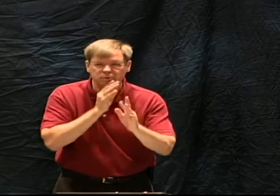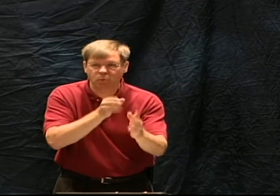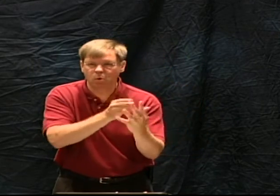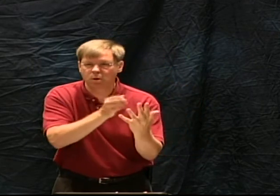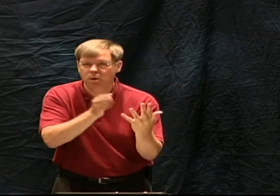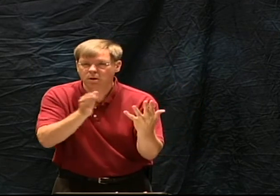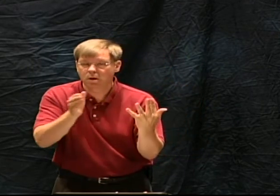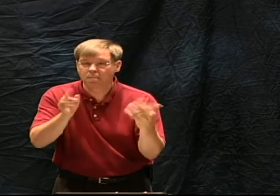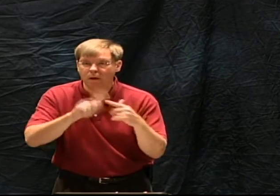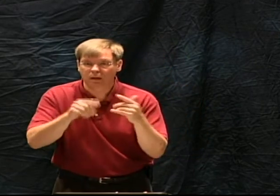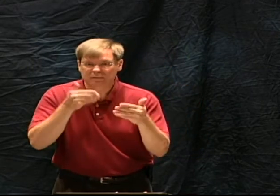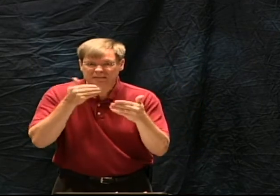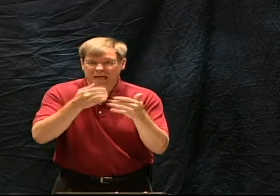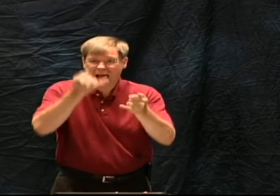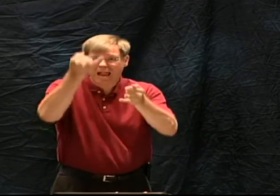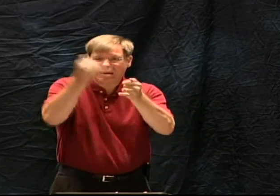to Adam Eve